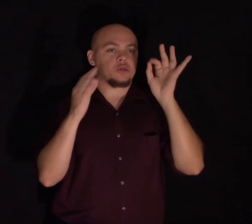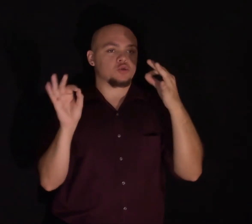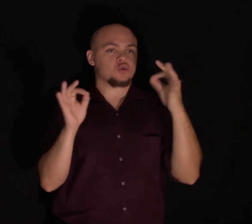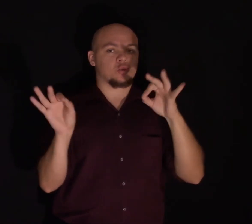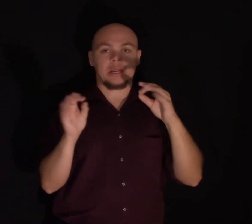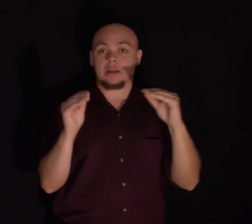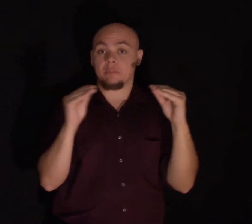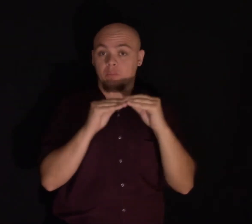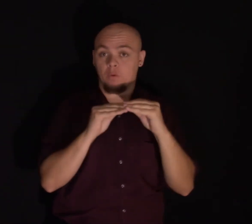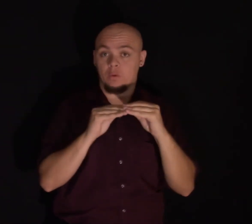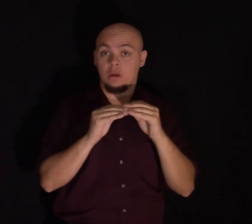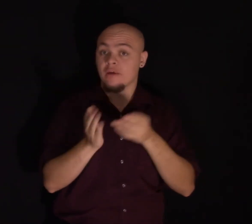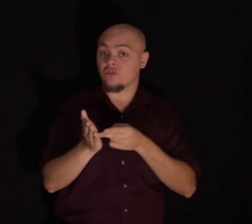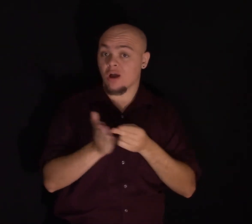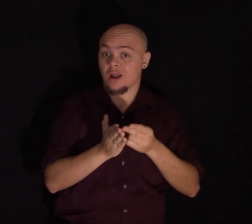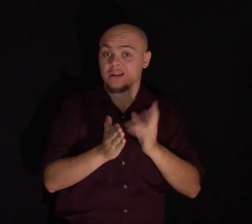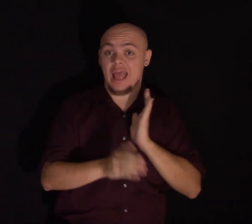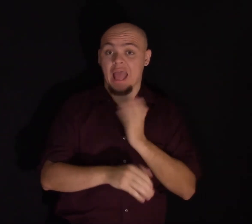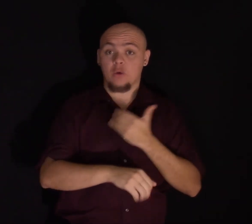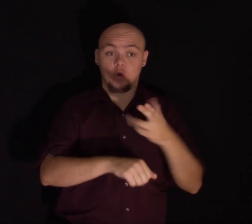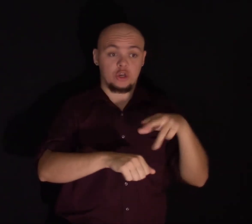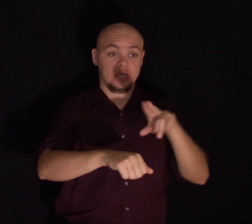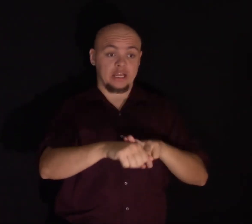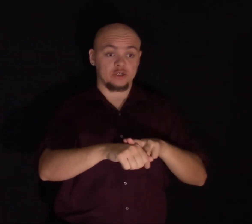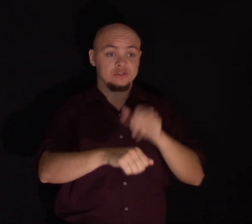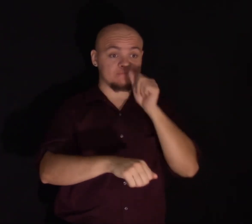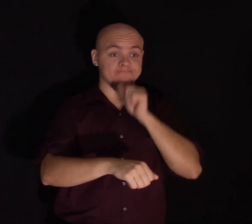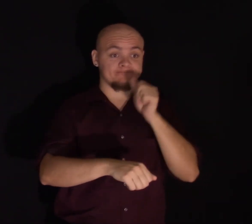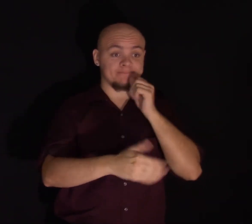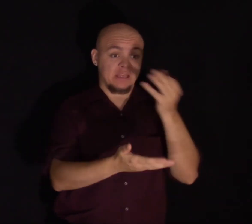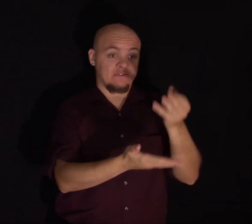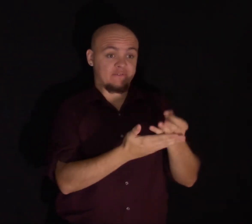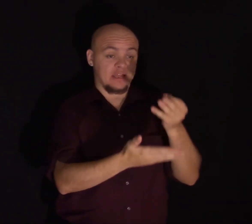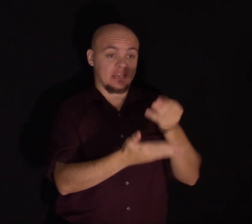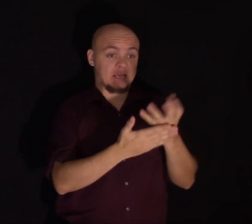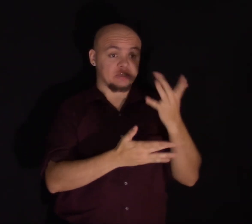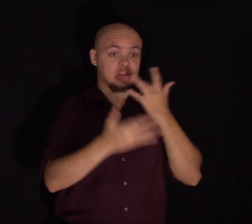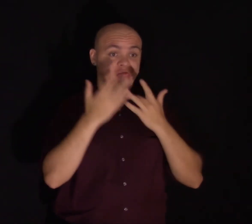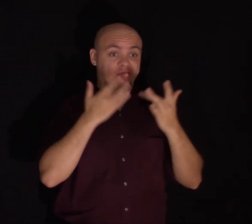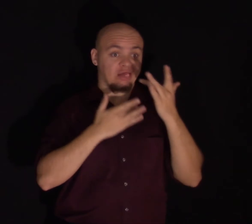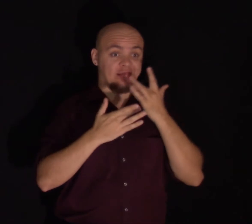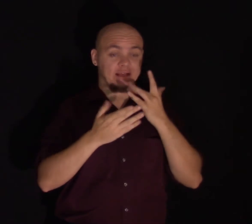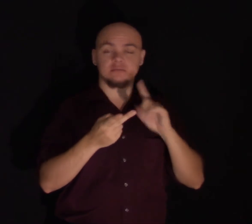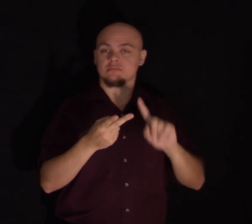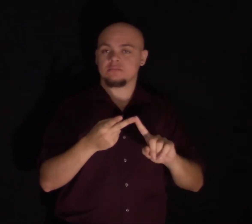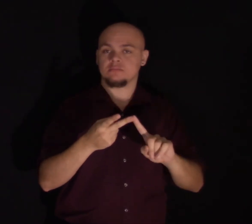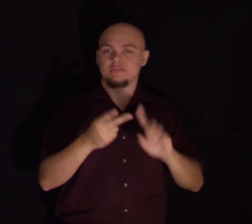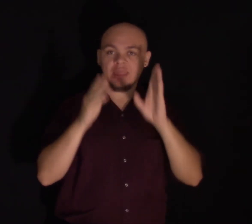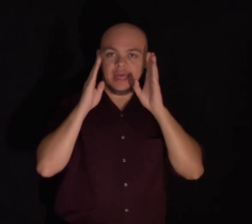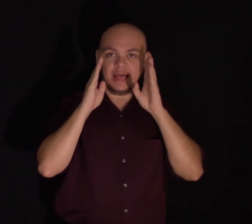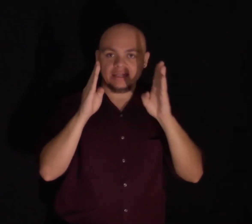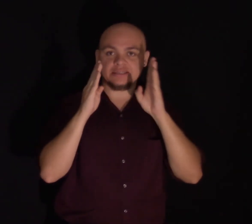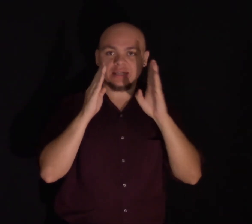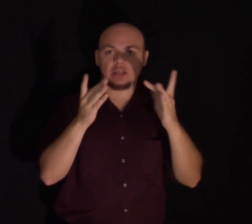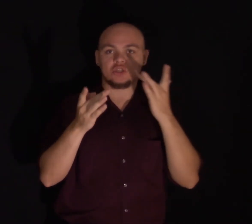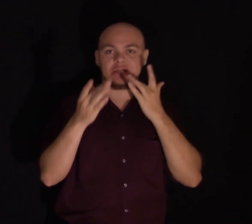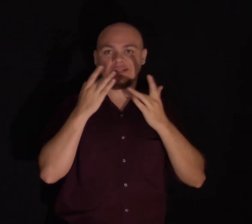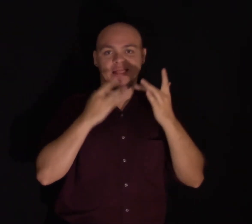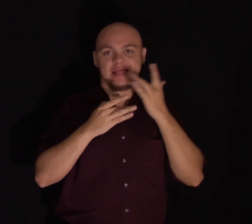nation is suffering not simply from a fiscal deficit, but from an attention deficit.